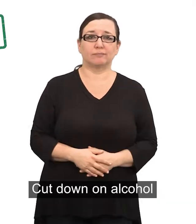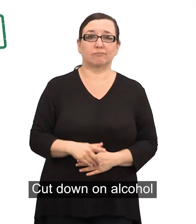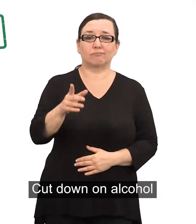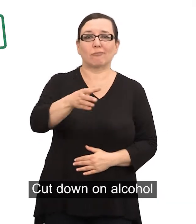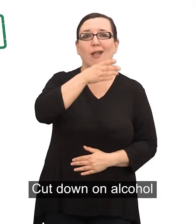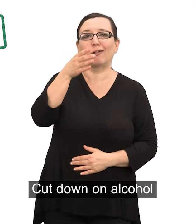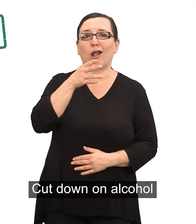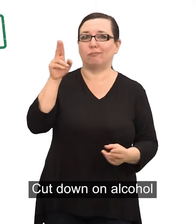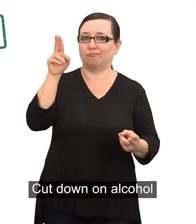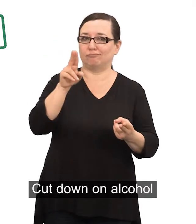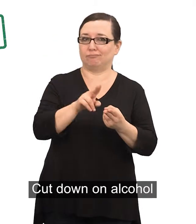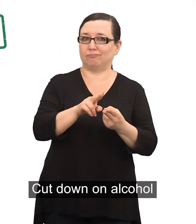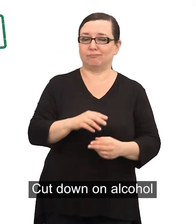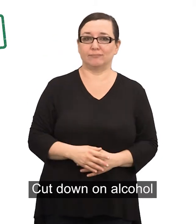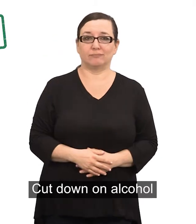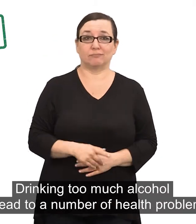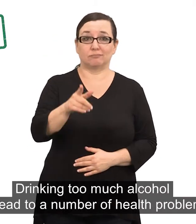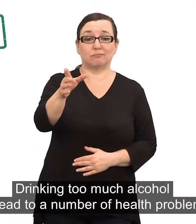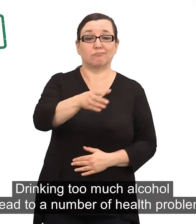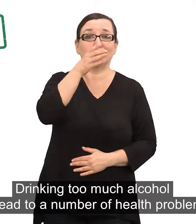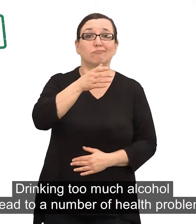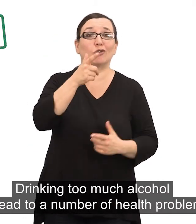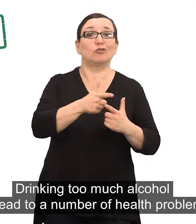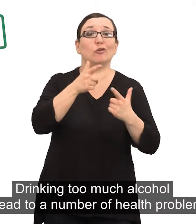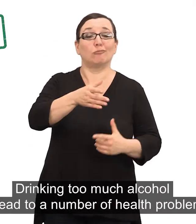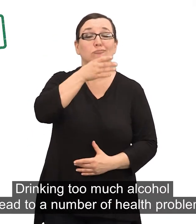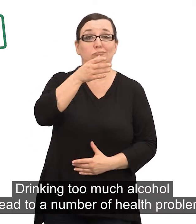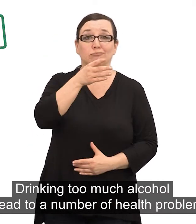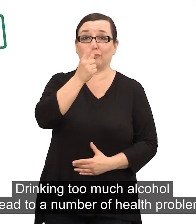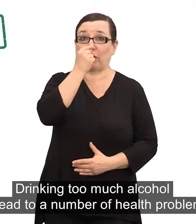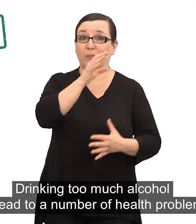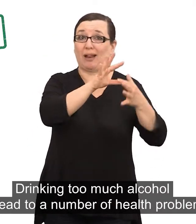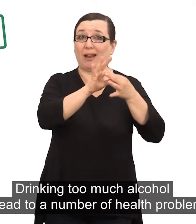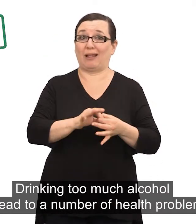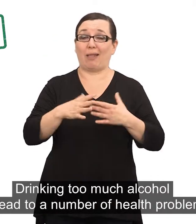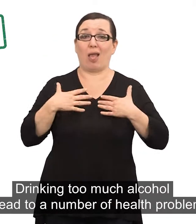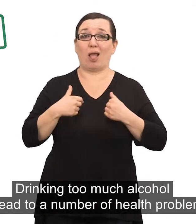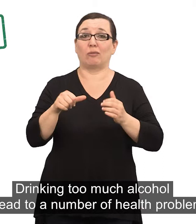Cut down on alcohol. Drinking too much alcohol can lead to a number of health problems.